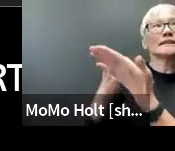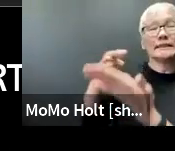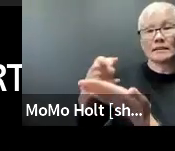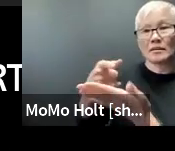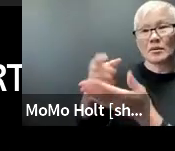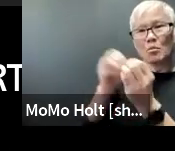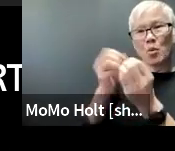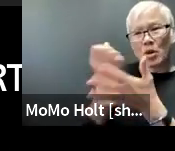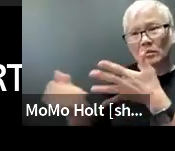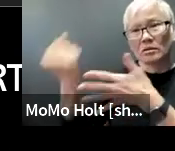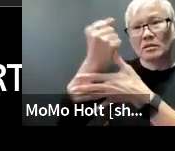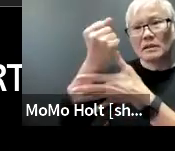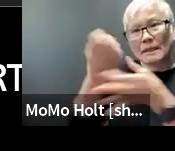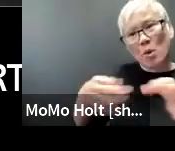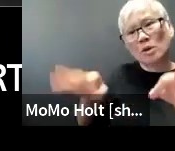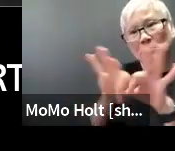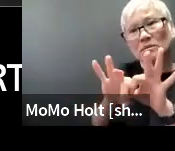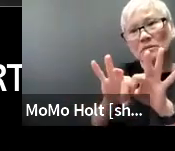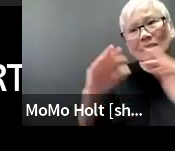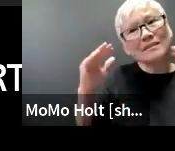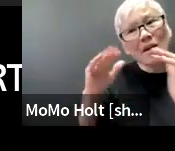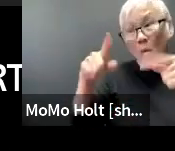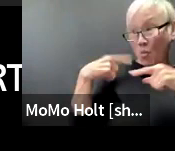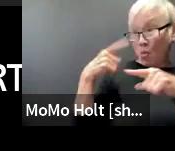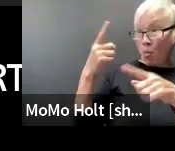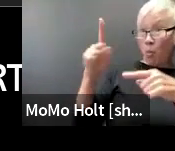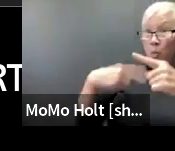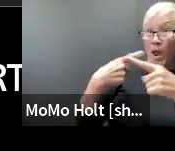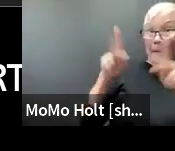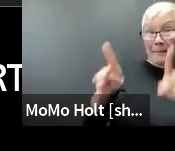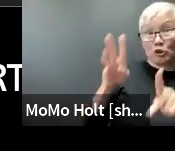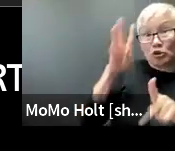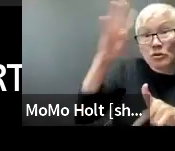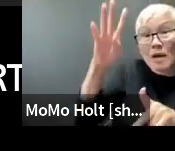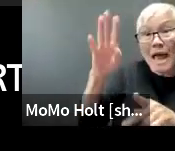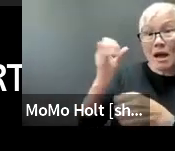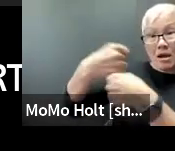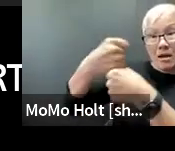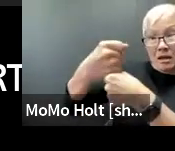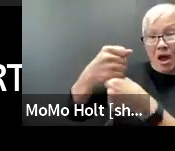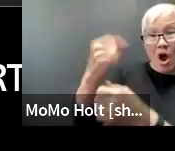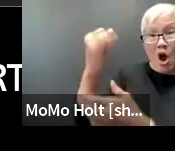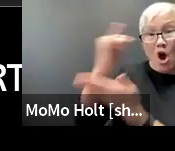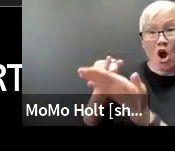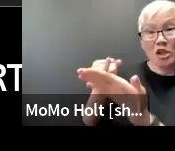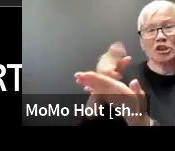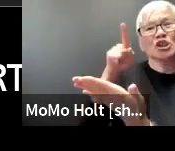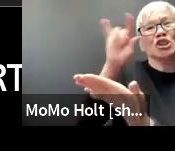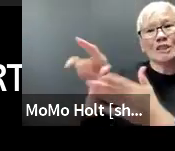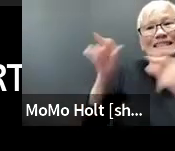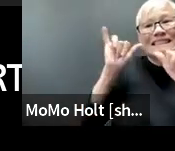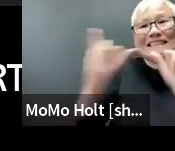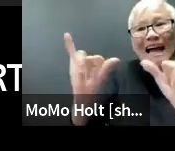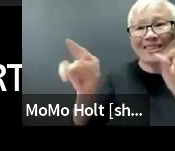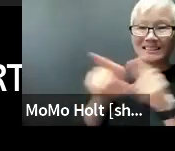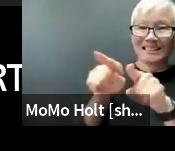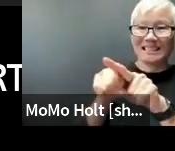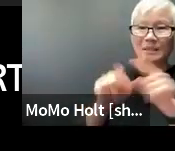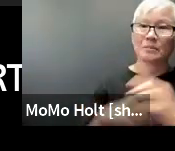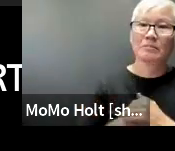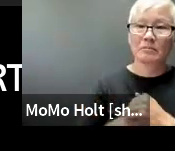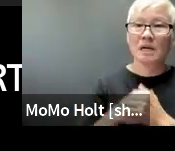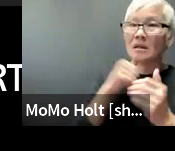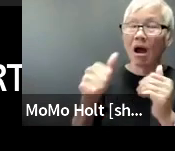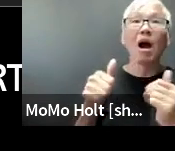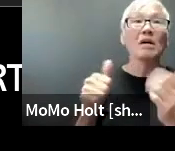the aesthetic the design become the primary goal when a person is creating the art